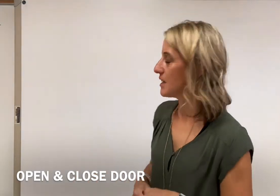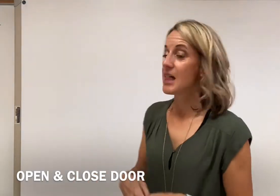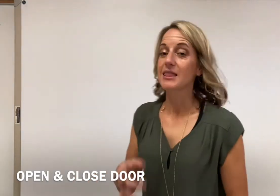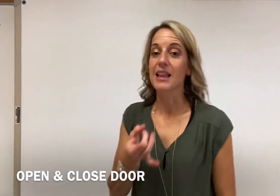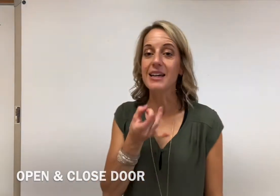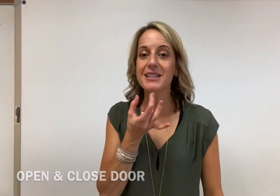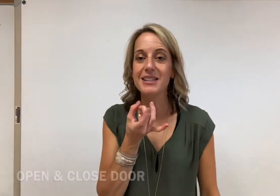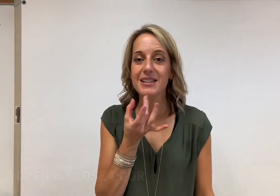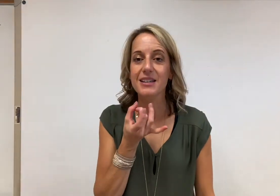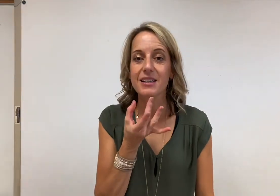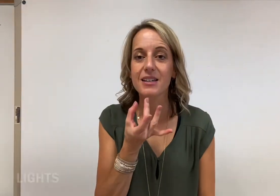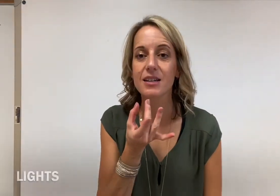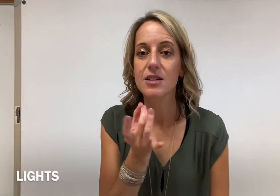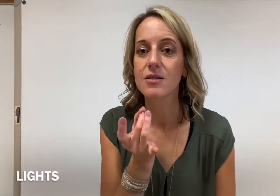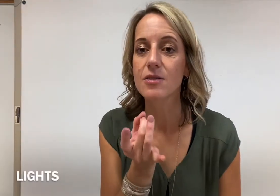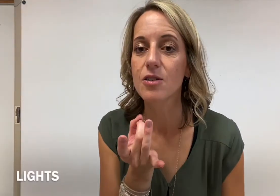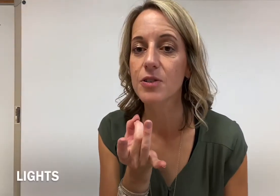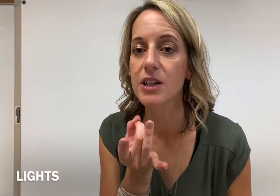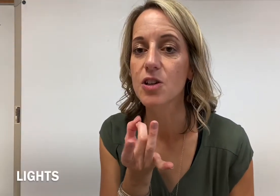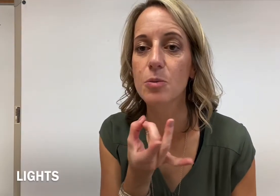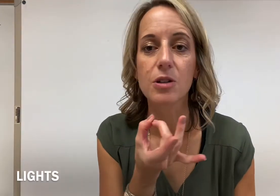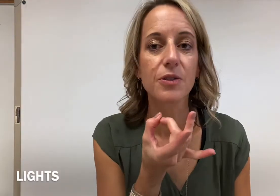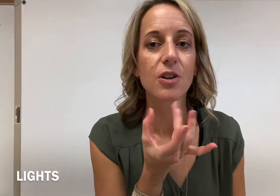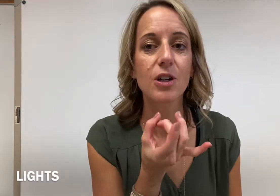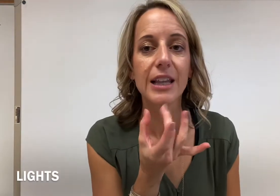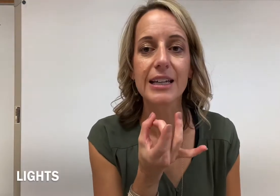Lights. Flicking your middle finger, lights.